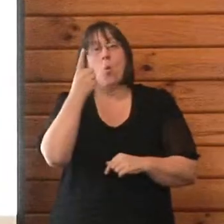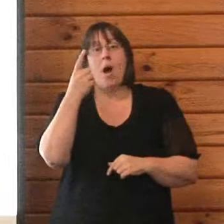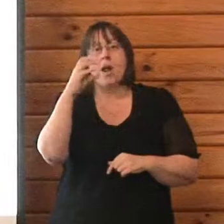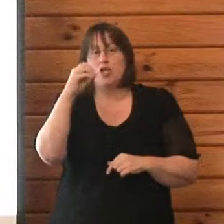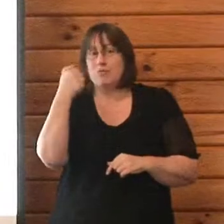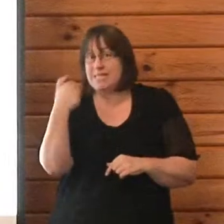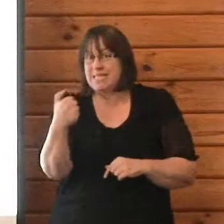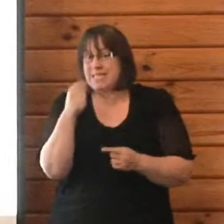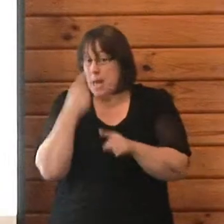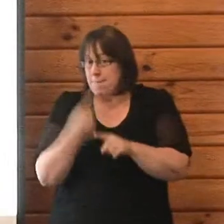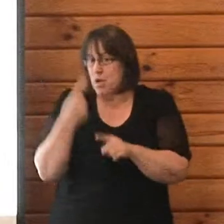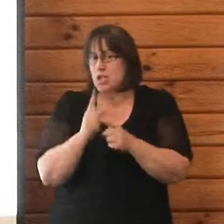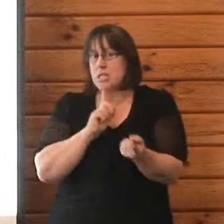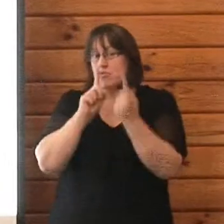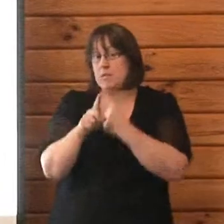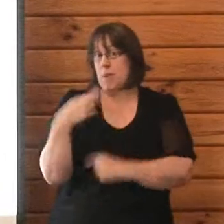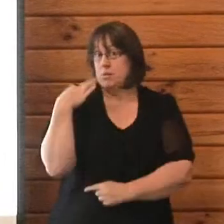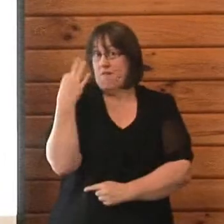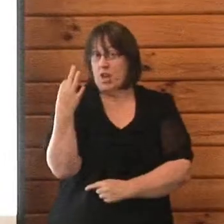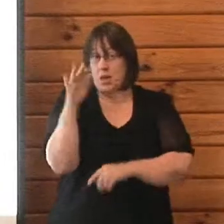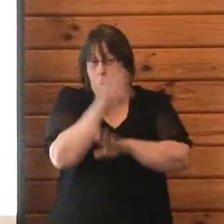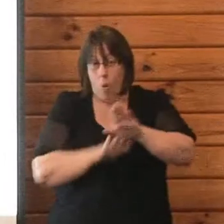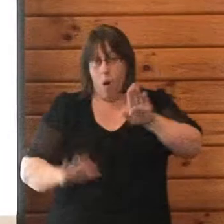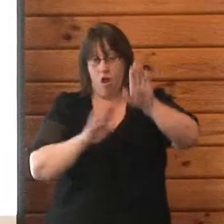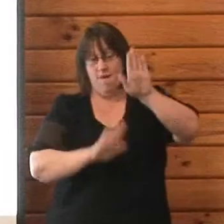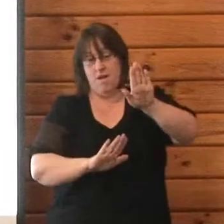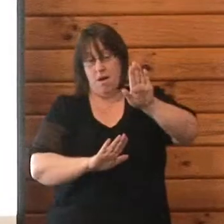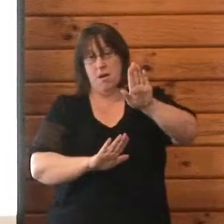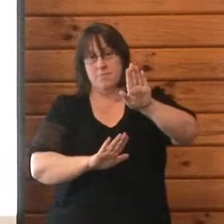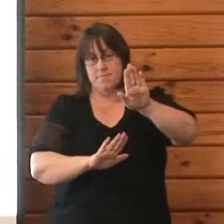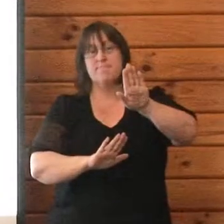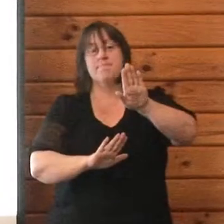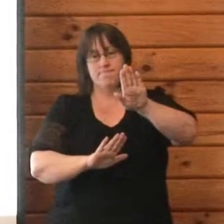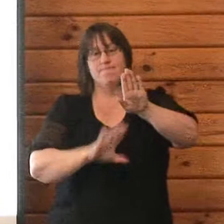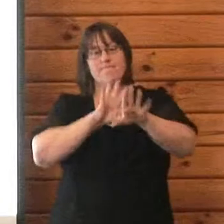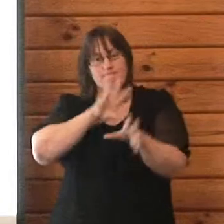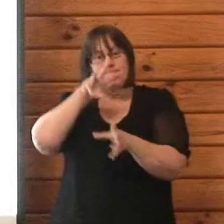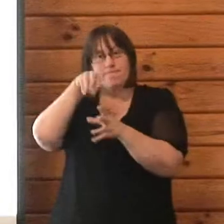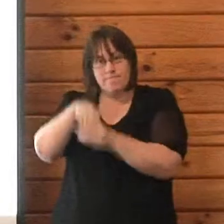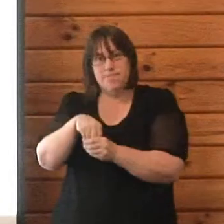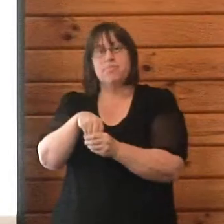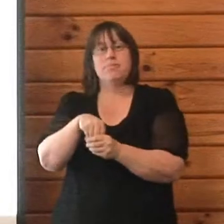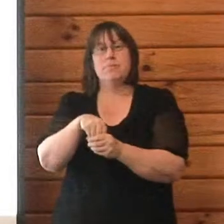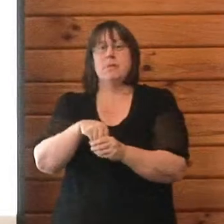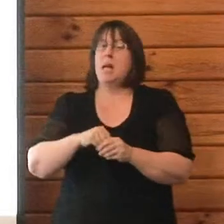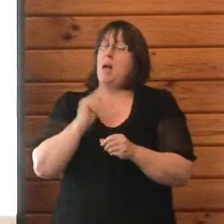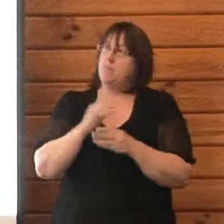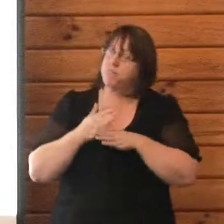volunteers from across New Zealand worked 6,800 hours in that response phase,